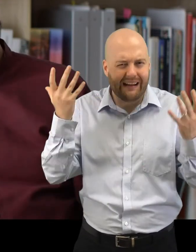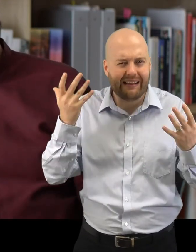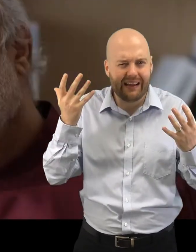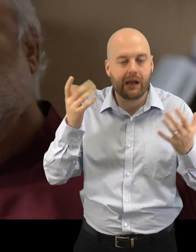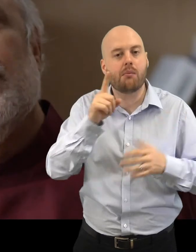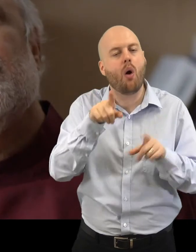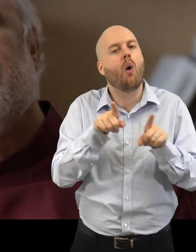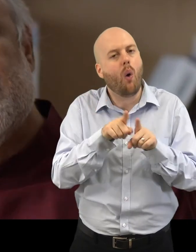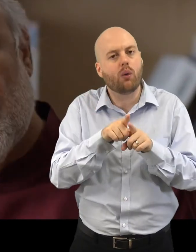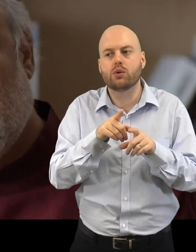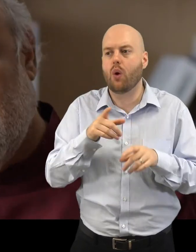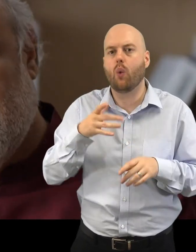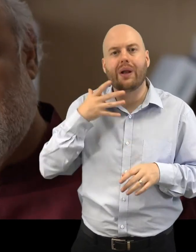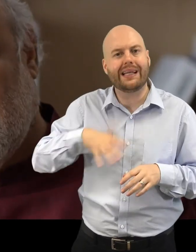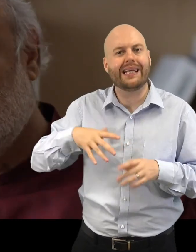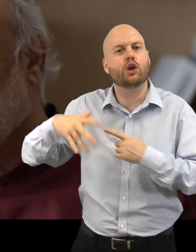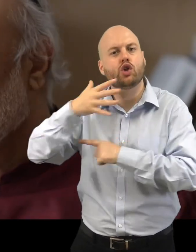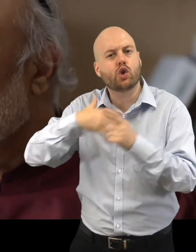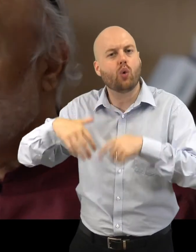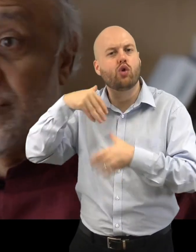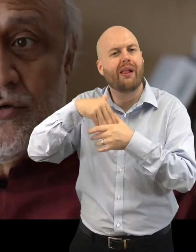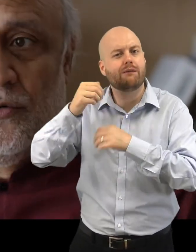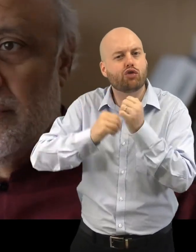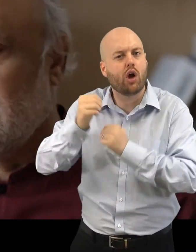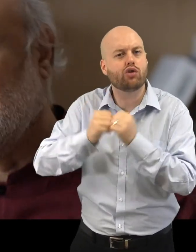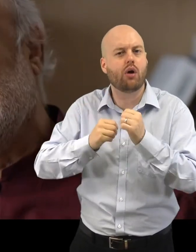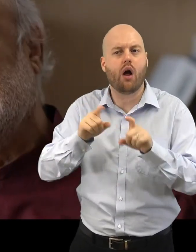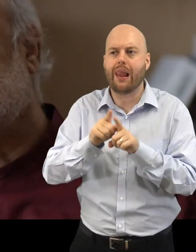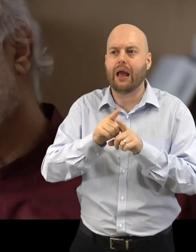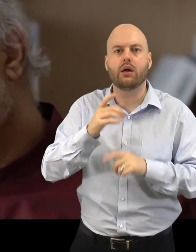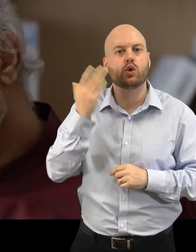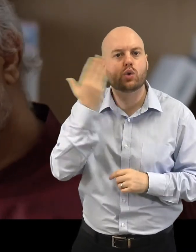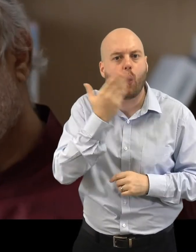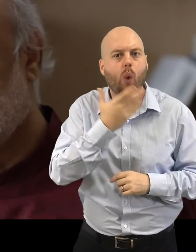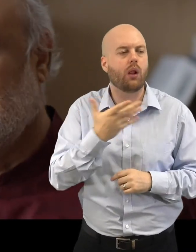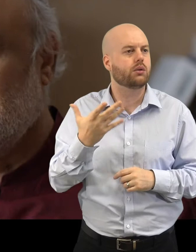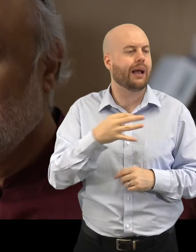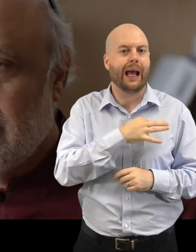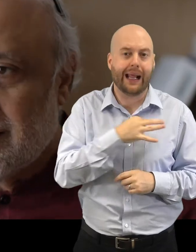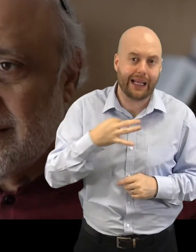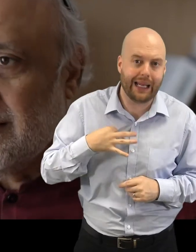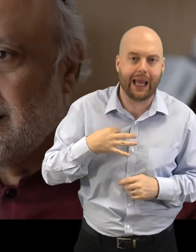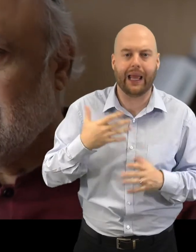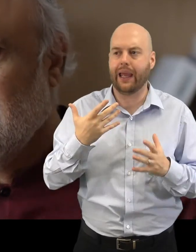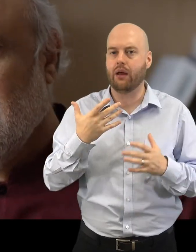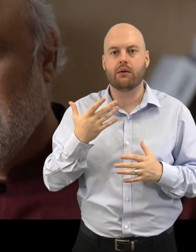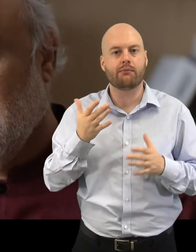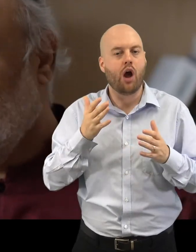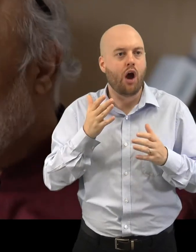But you also have social infrastructure, which is schools and clinics and hospitals and universities and perhaps